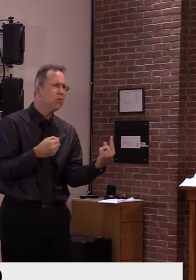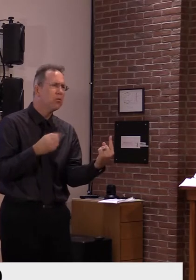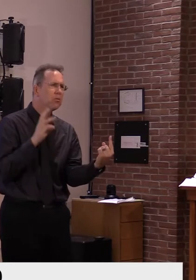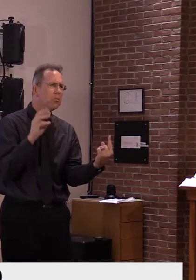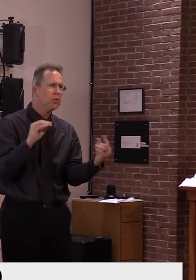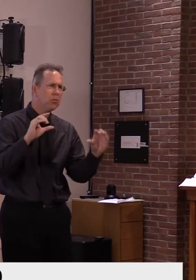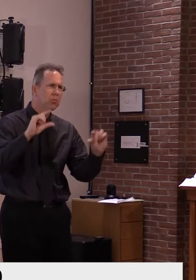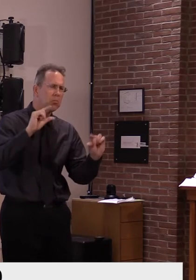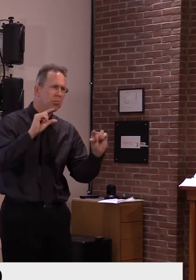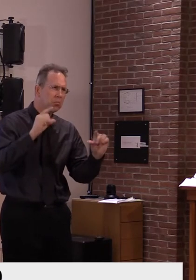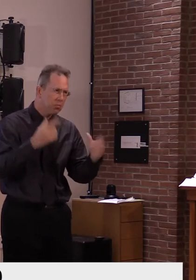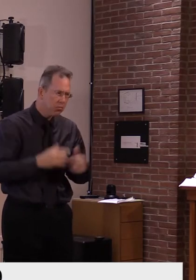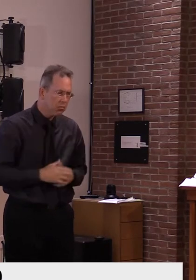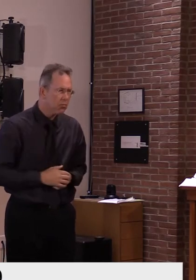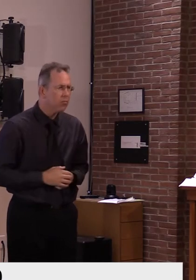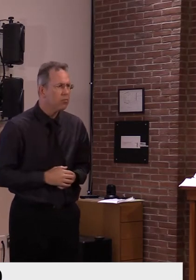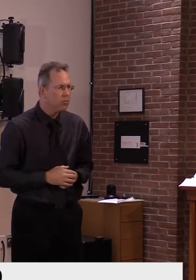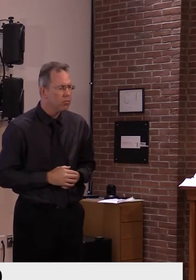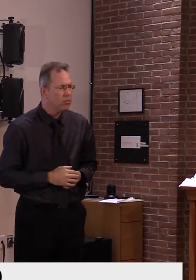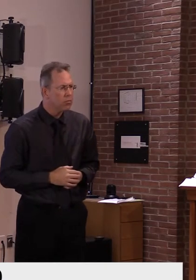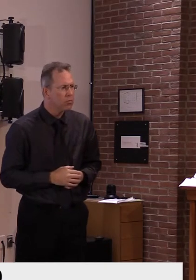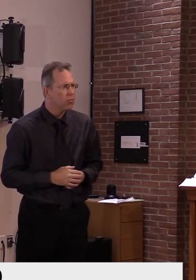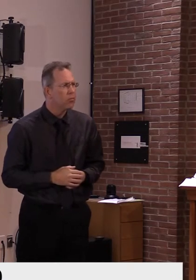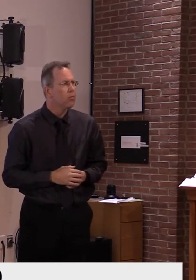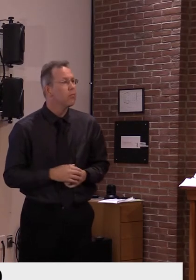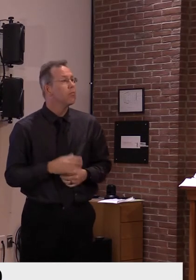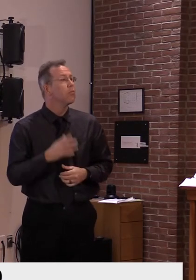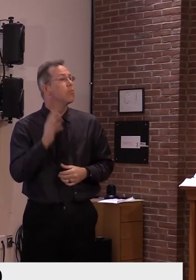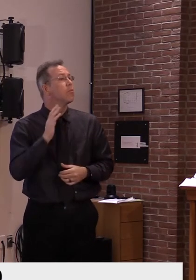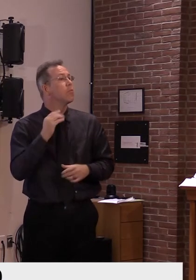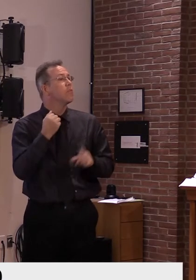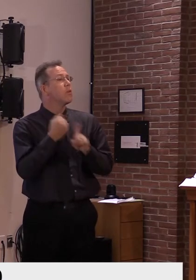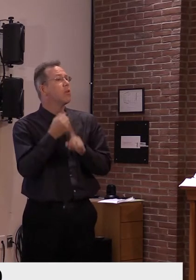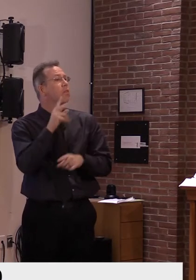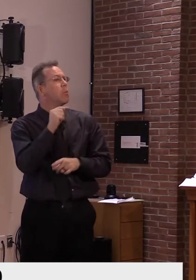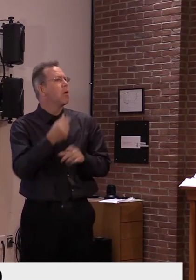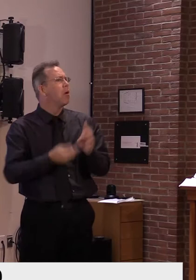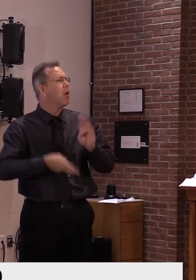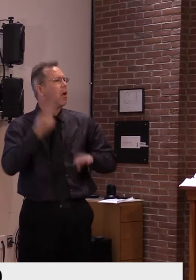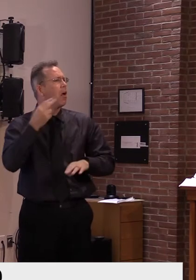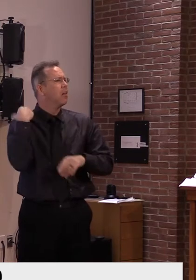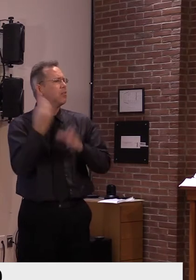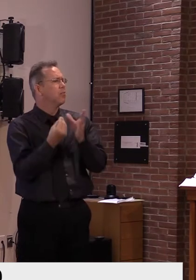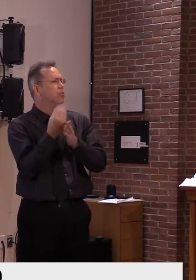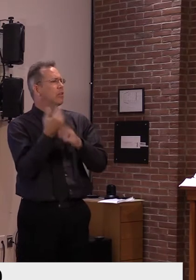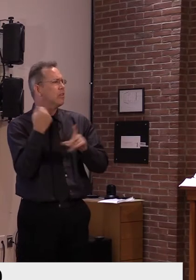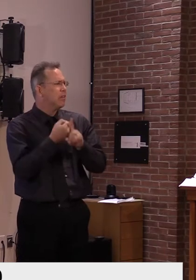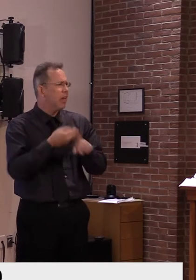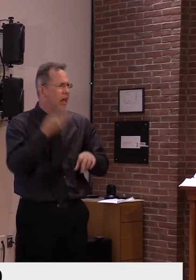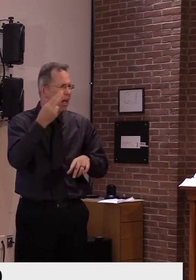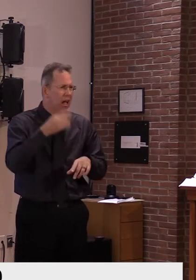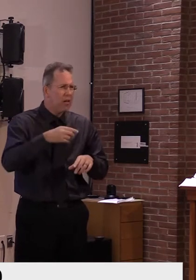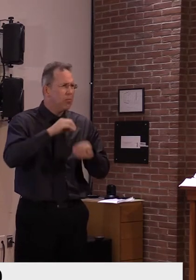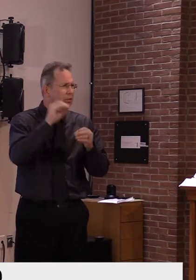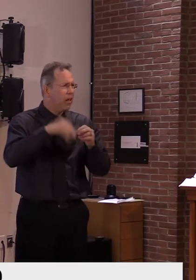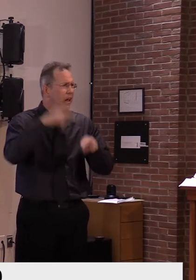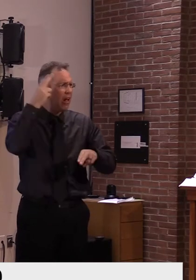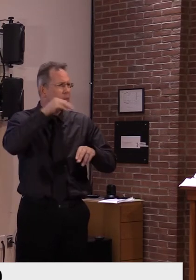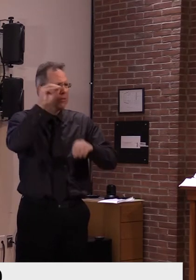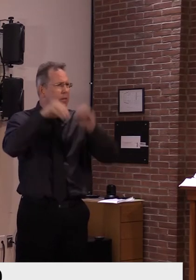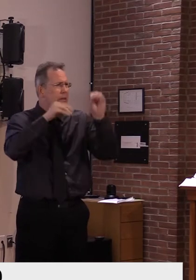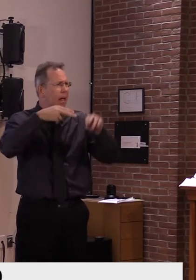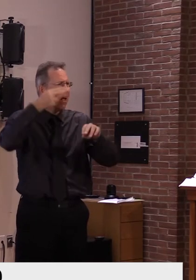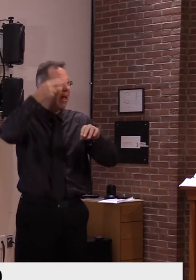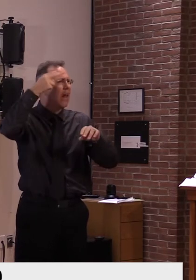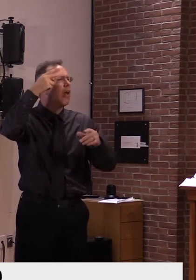were approaching numbers over 10, 15%, very different situation than earlier in the pandemic. So even though the cases are rising as they